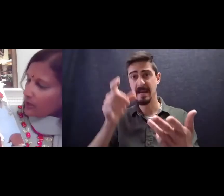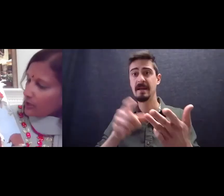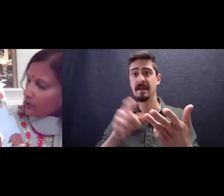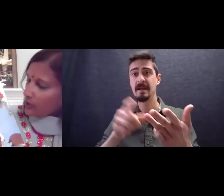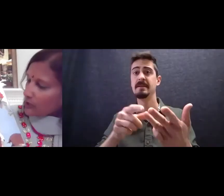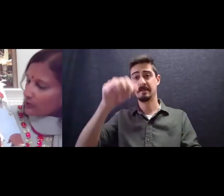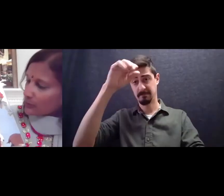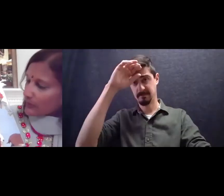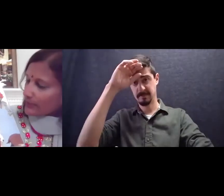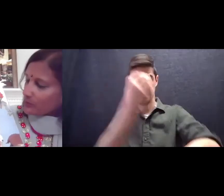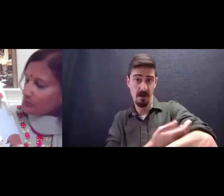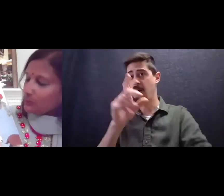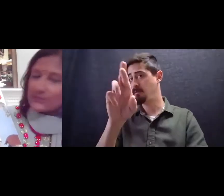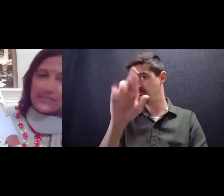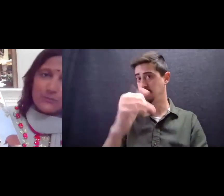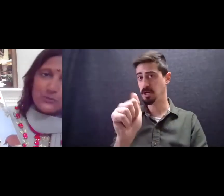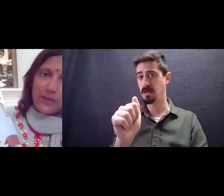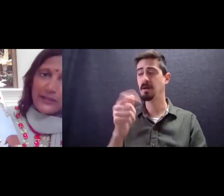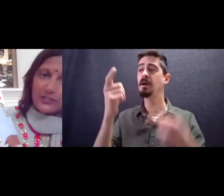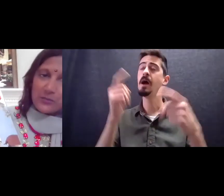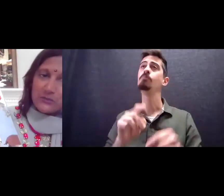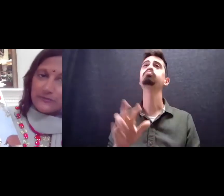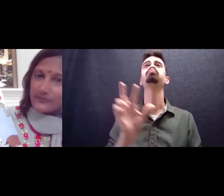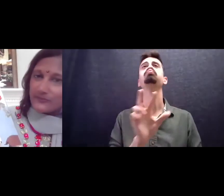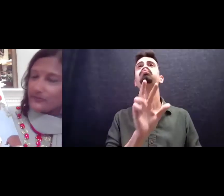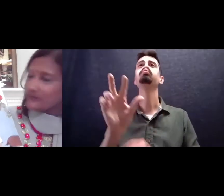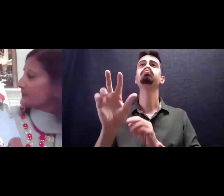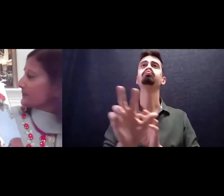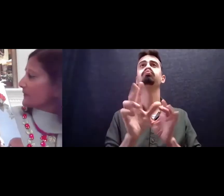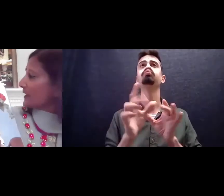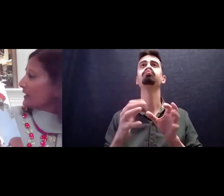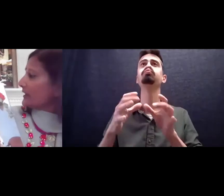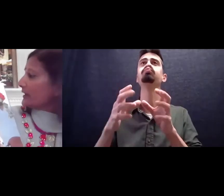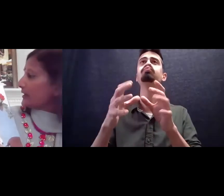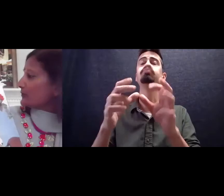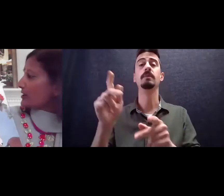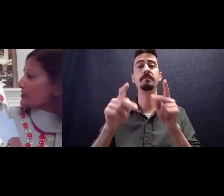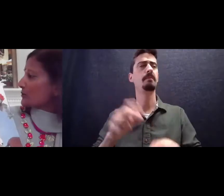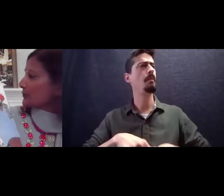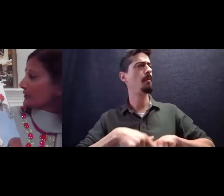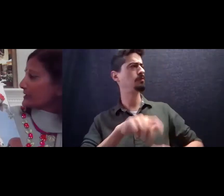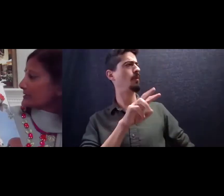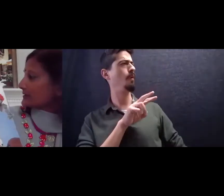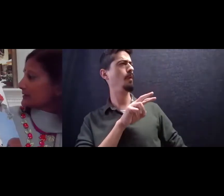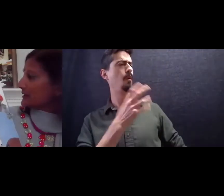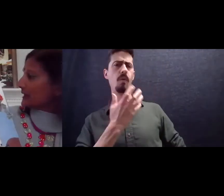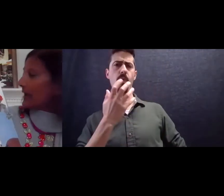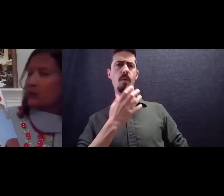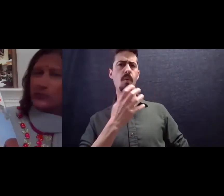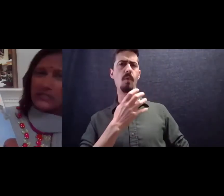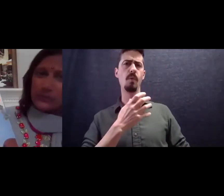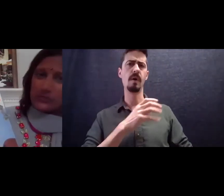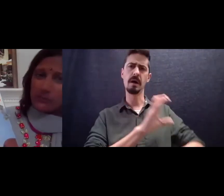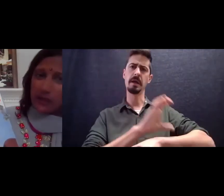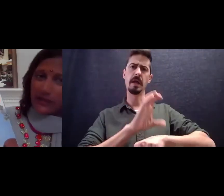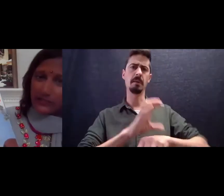along the way people stopped to admire Kamel and Raja worried I